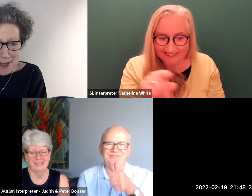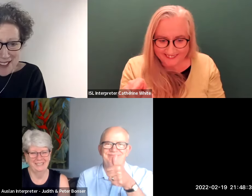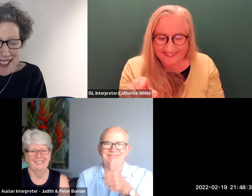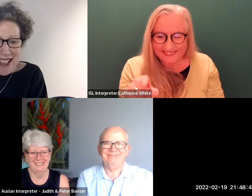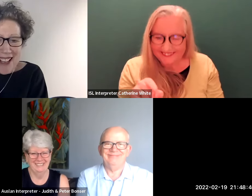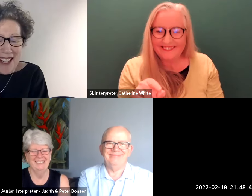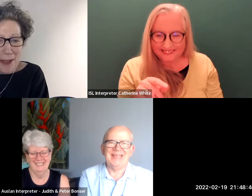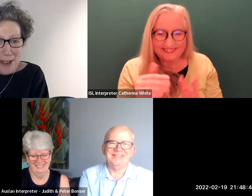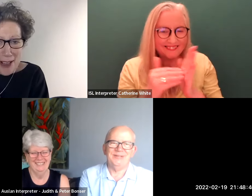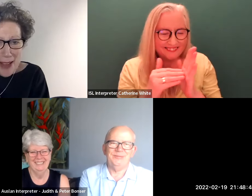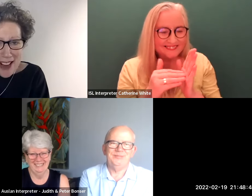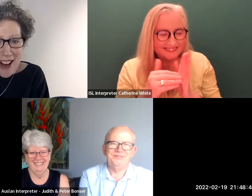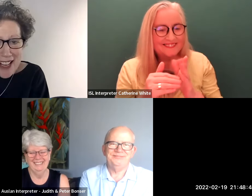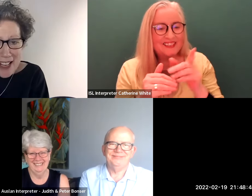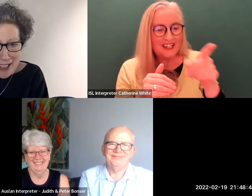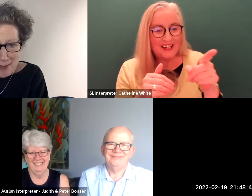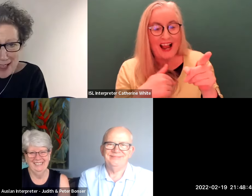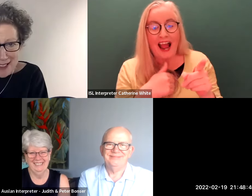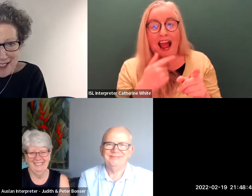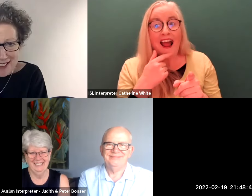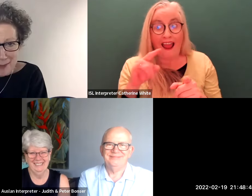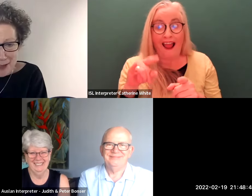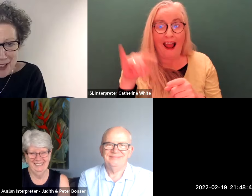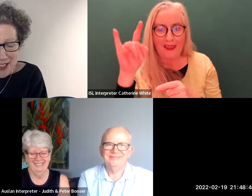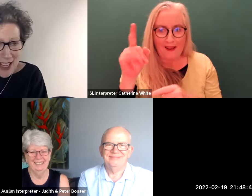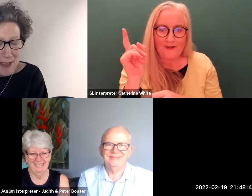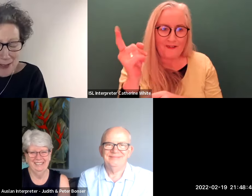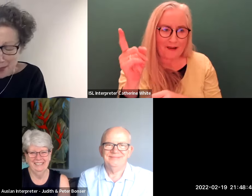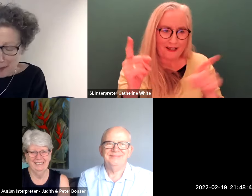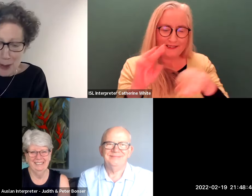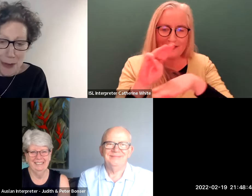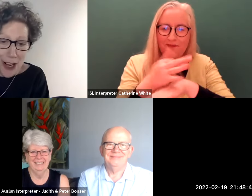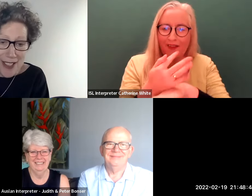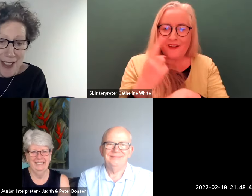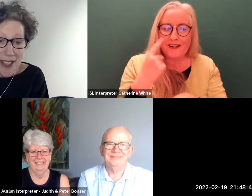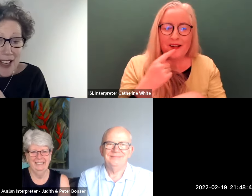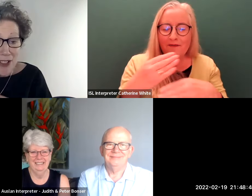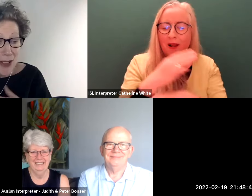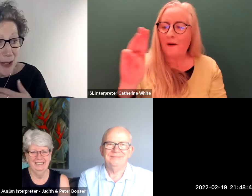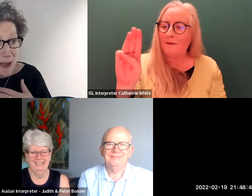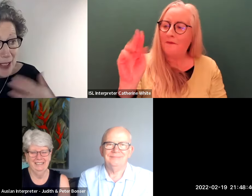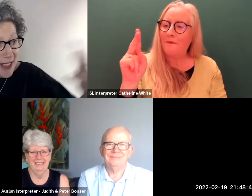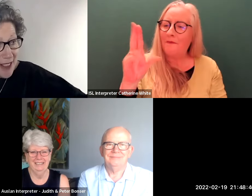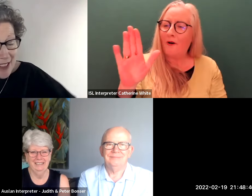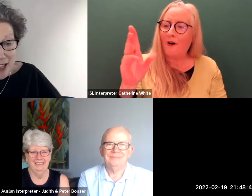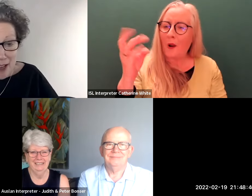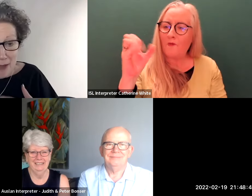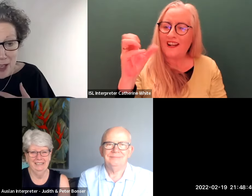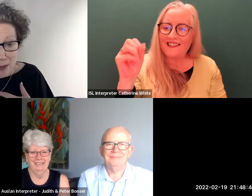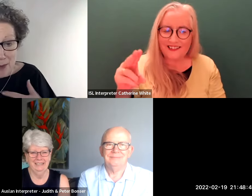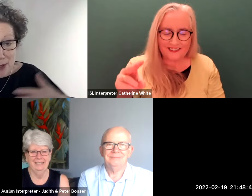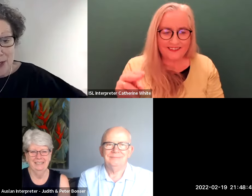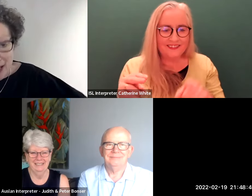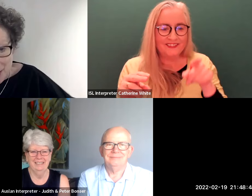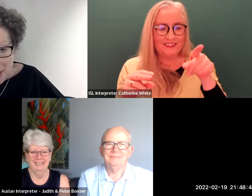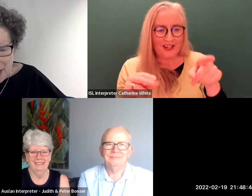familiar with and i would recommend highly recommend mother father deaf by paul preston to if